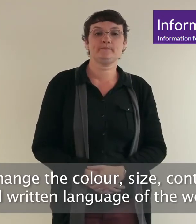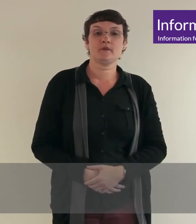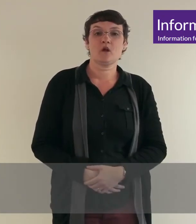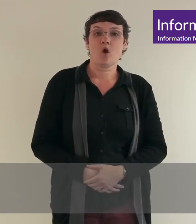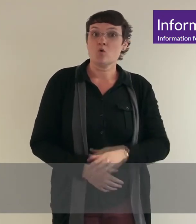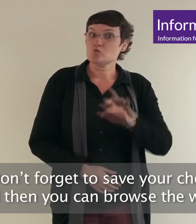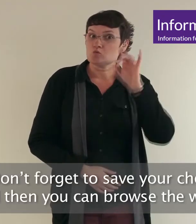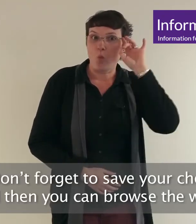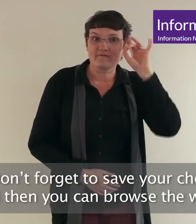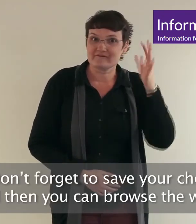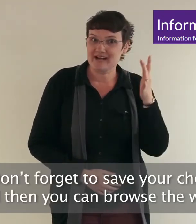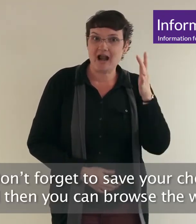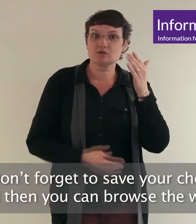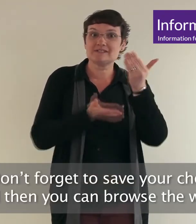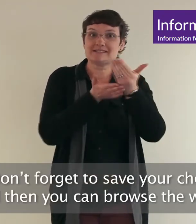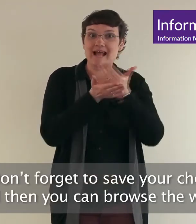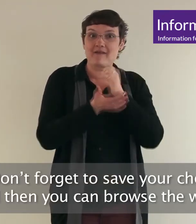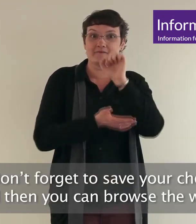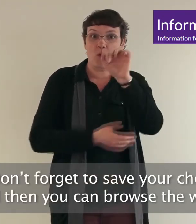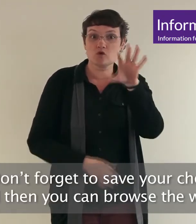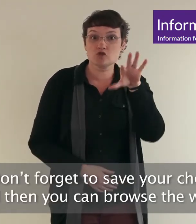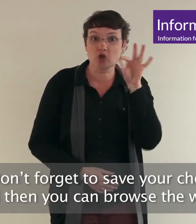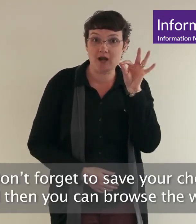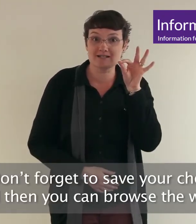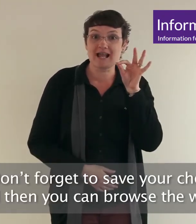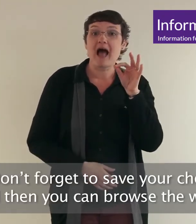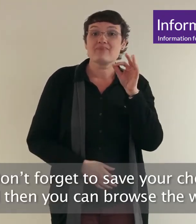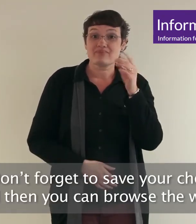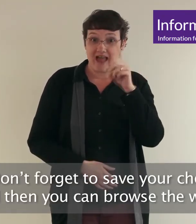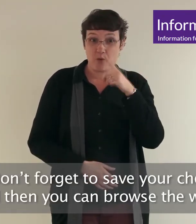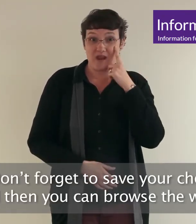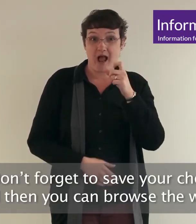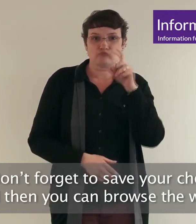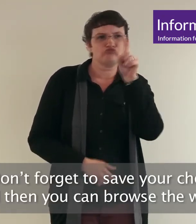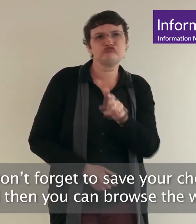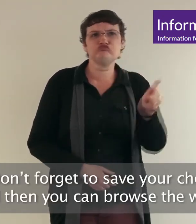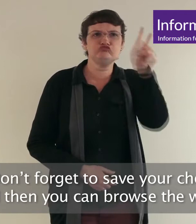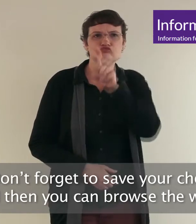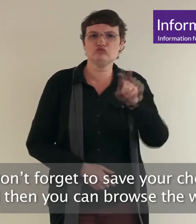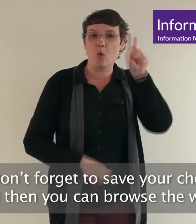Don't forget to save your choice and then you can browse the website and print the information.